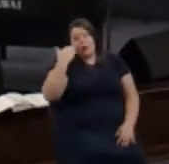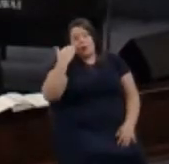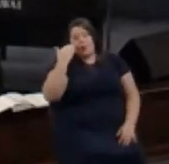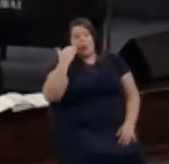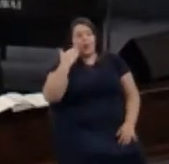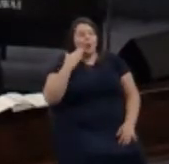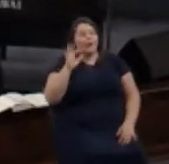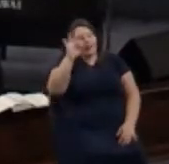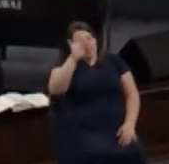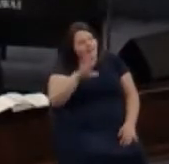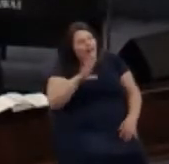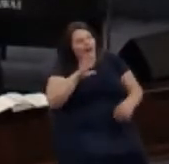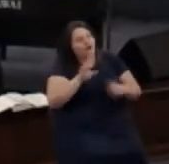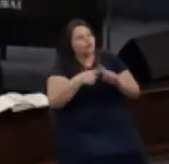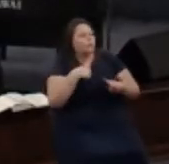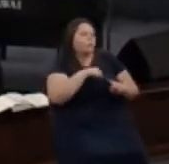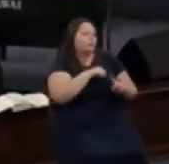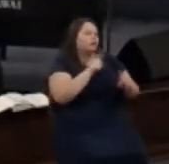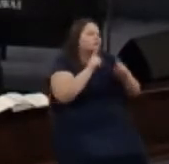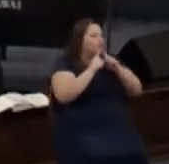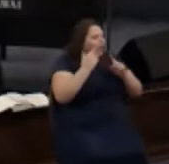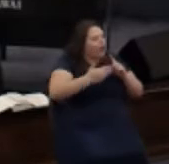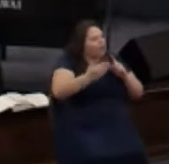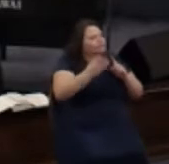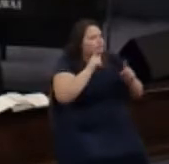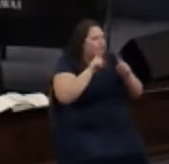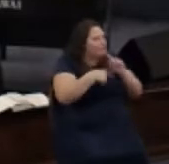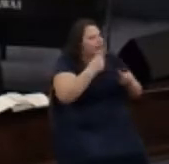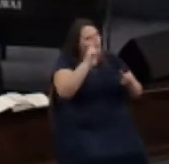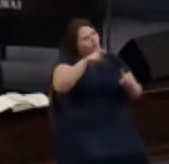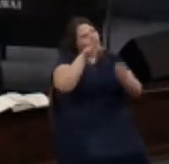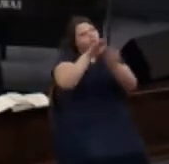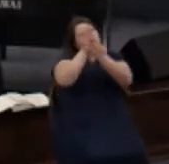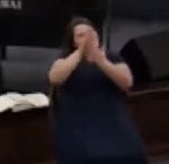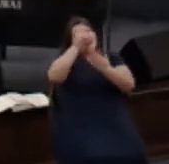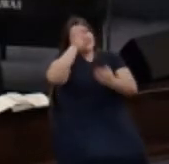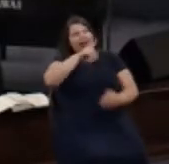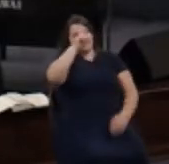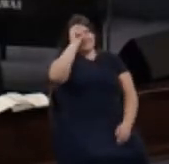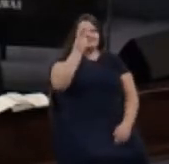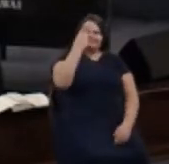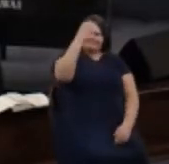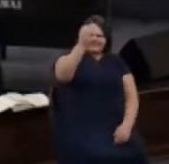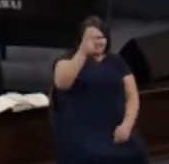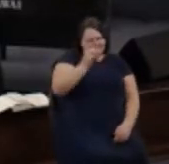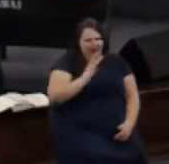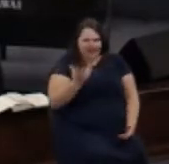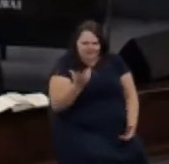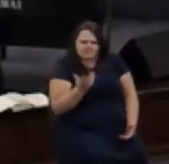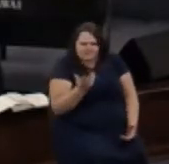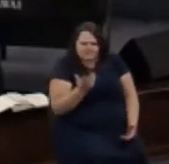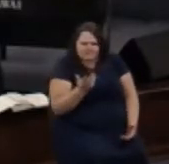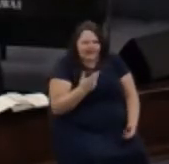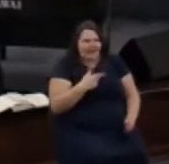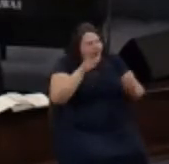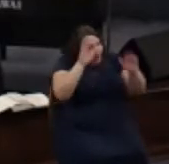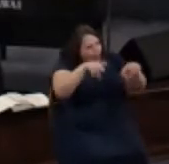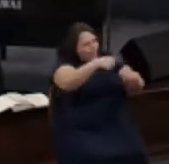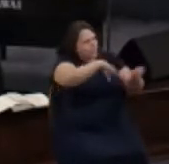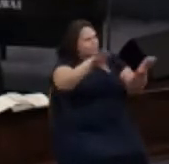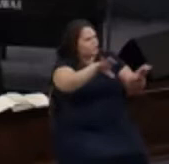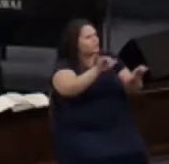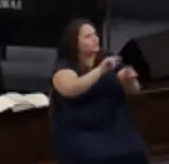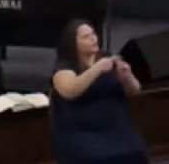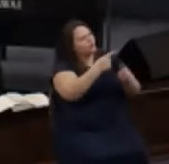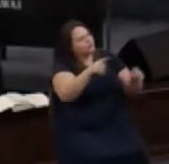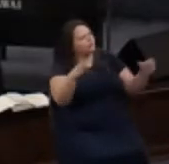the pastors when we talk a lot of times we talk about the fact that we need to praise God simply because he is God I hope you guys do that too when you get